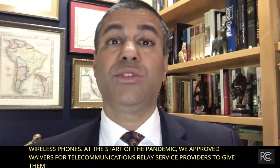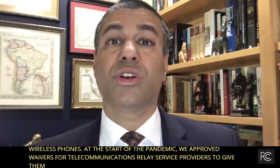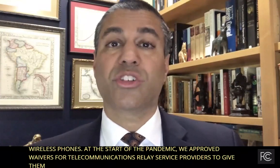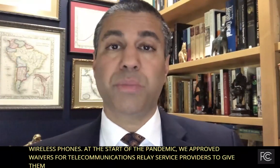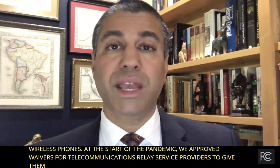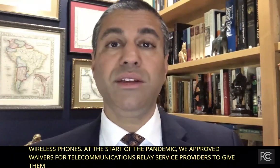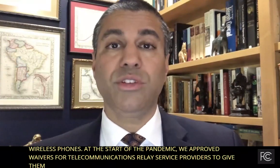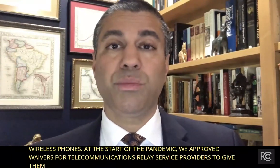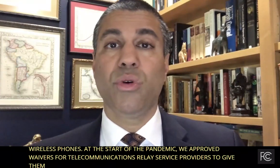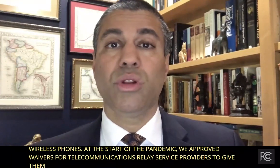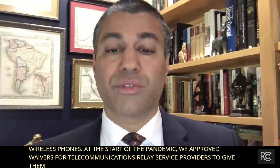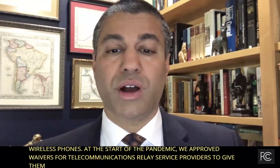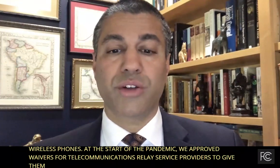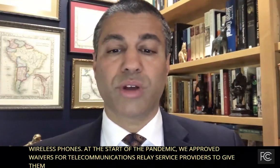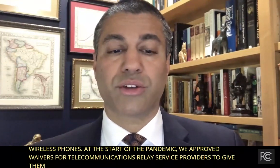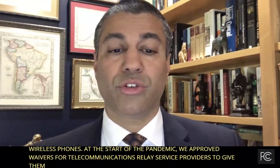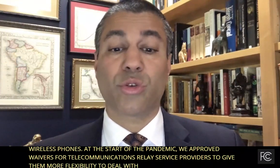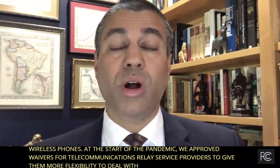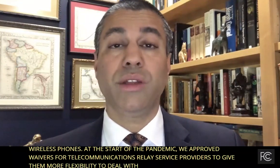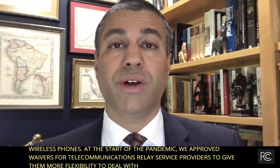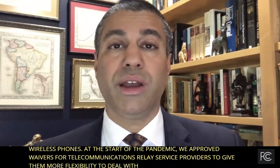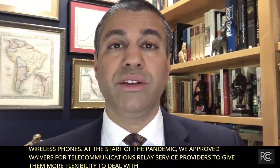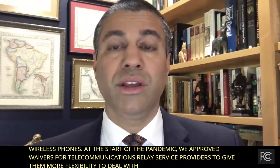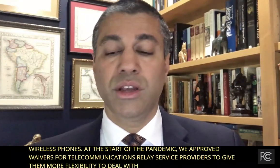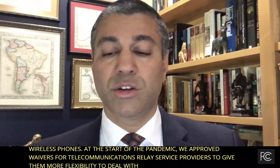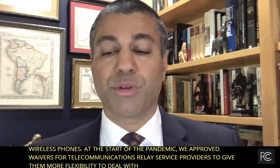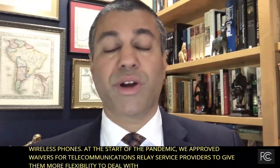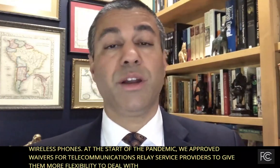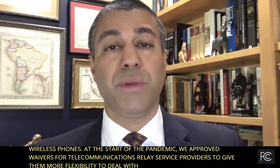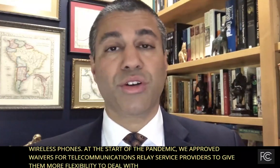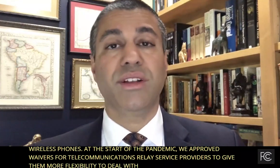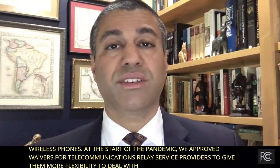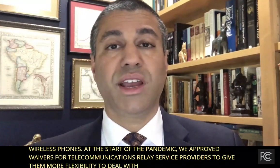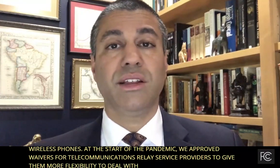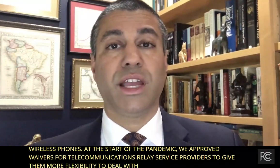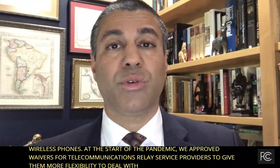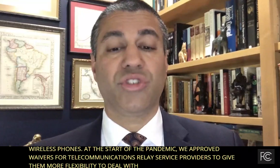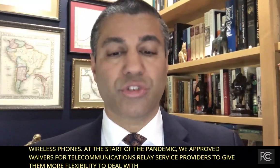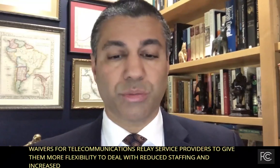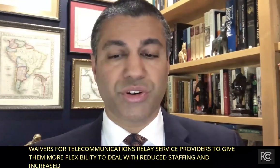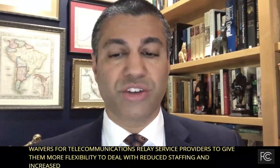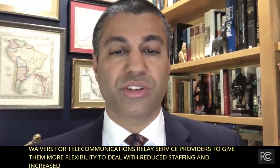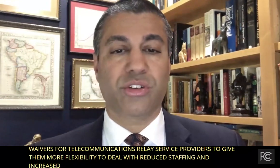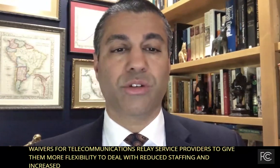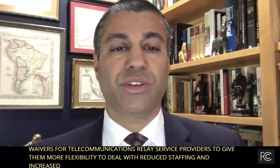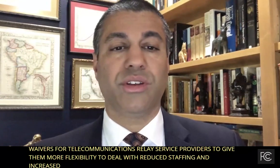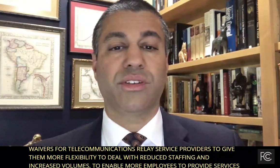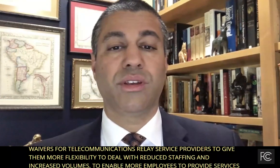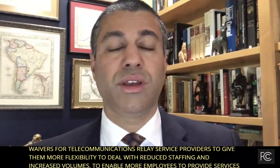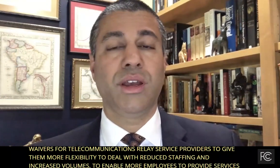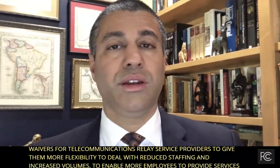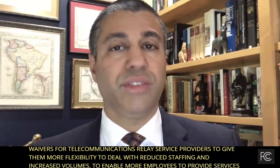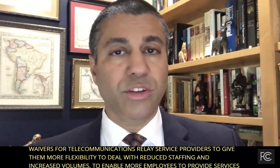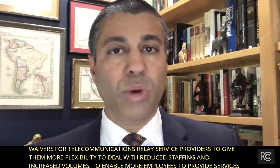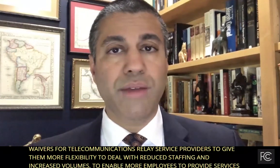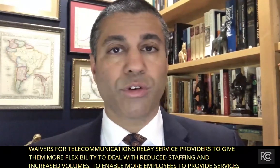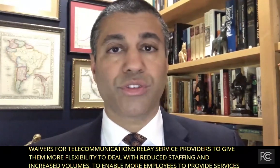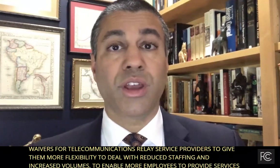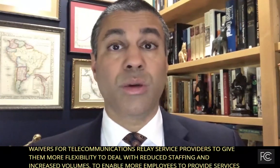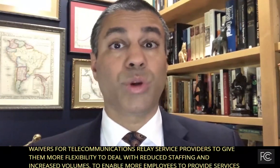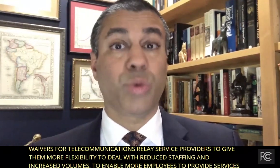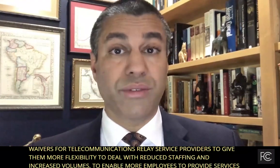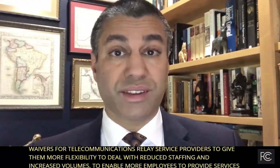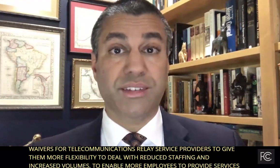and to expand the pool of contractors qualified to provide American Sign Language Interpretation services. These